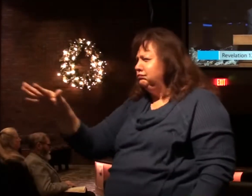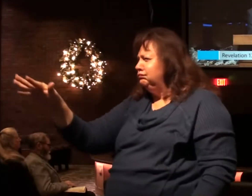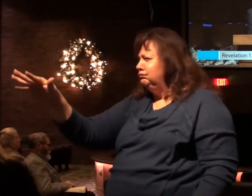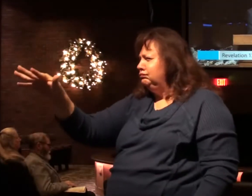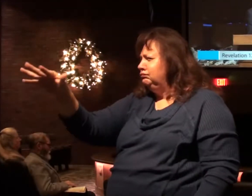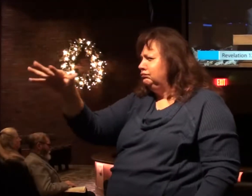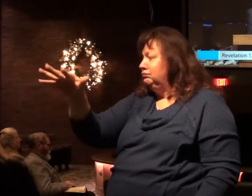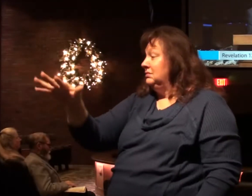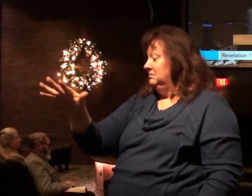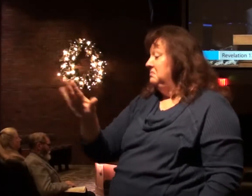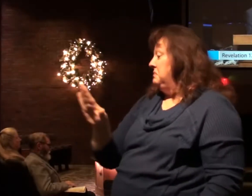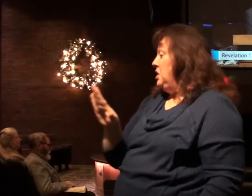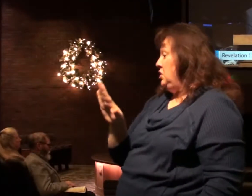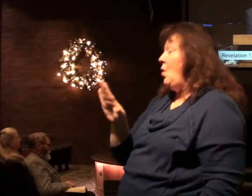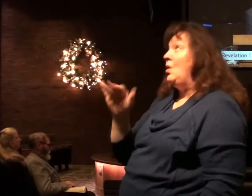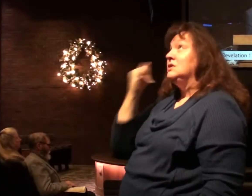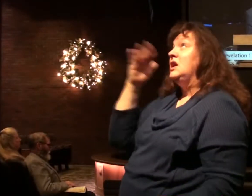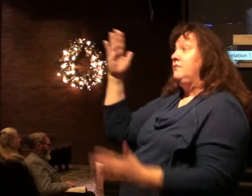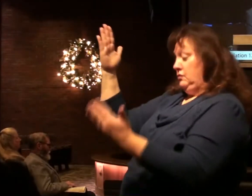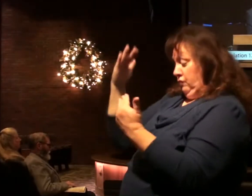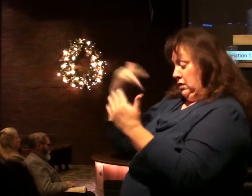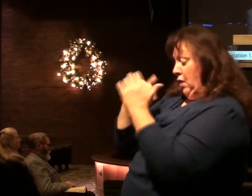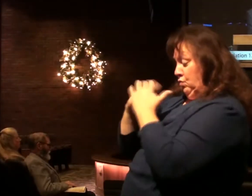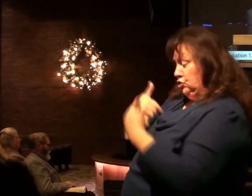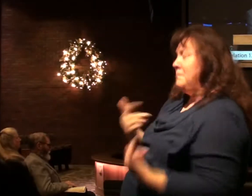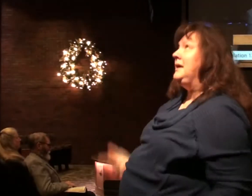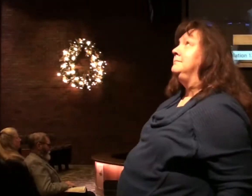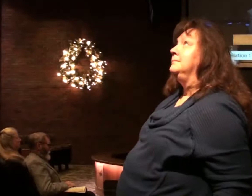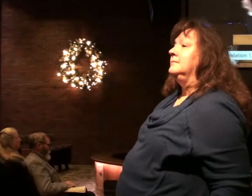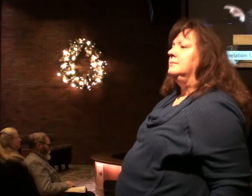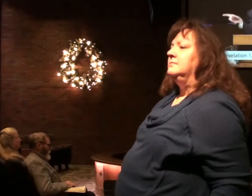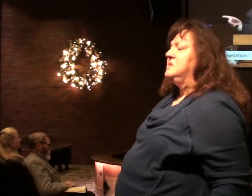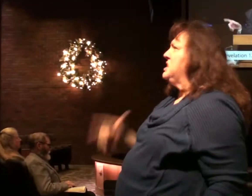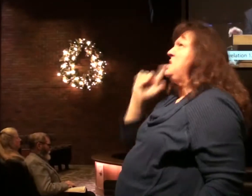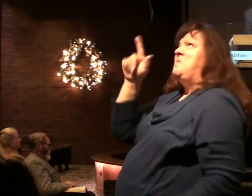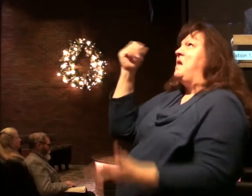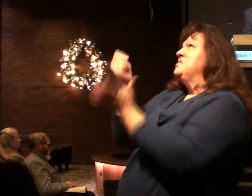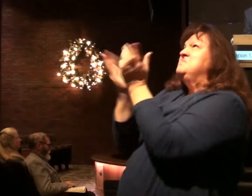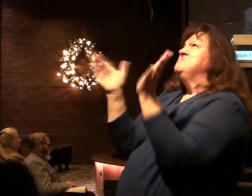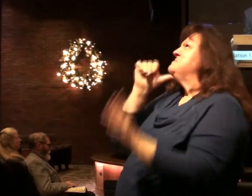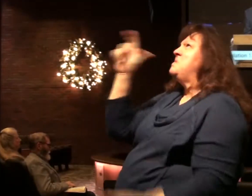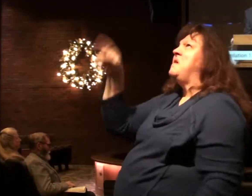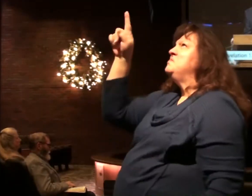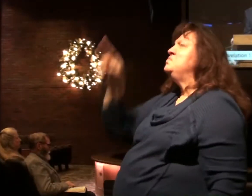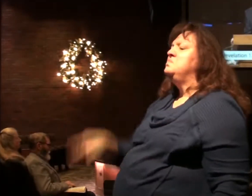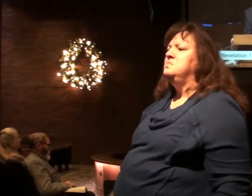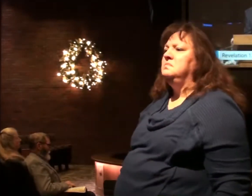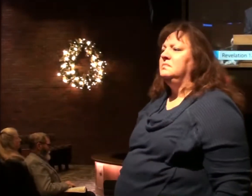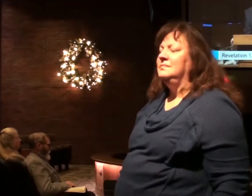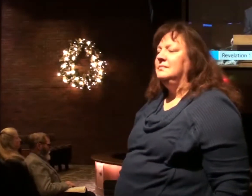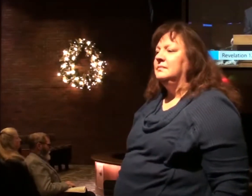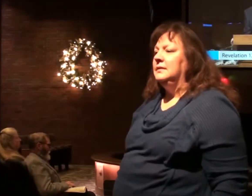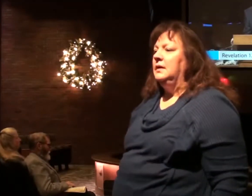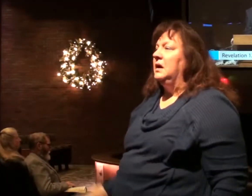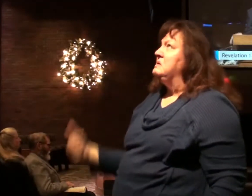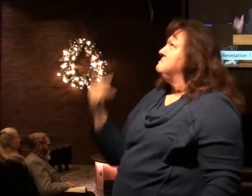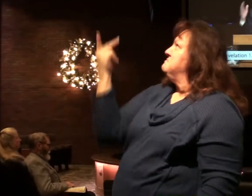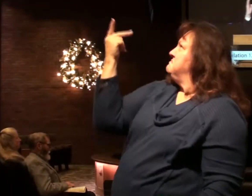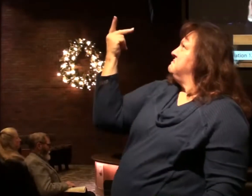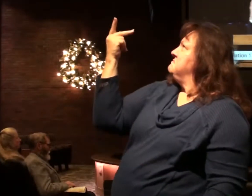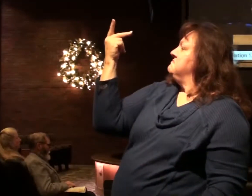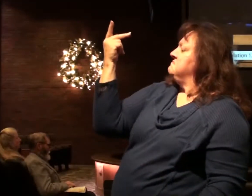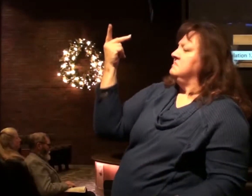He said, they can be yours if you fall down and worship me. You don't have to go to the cross. We can